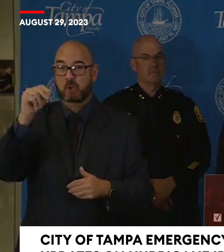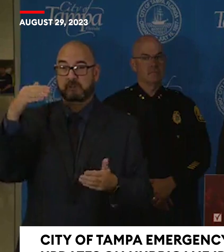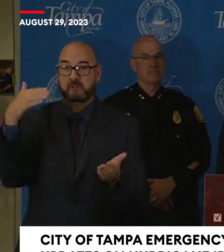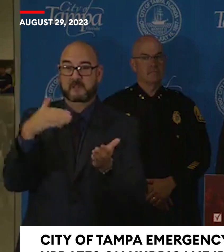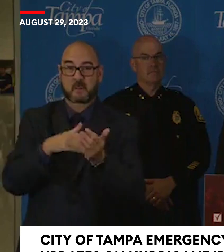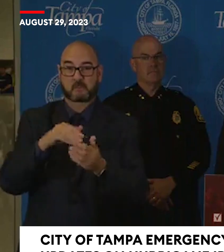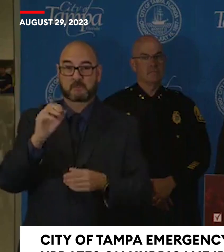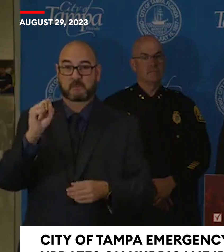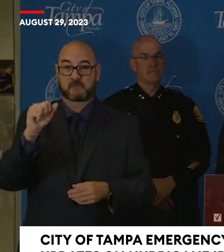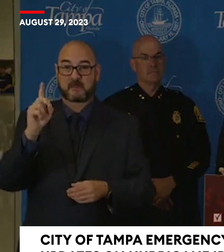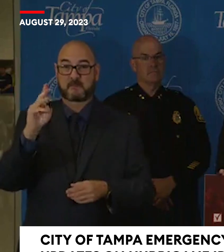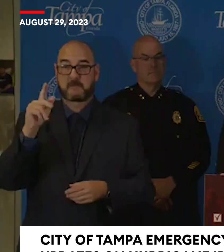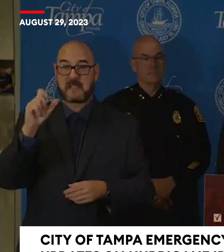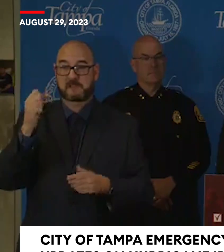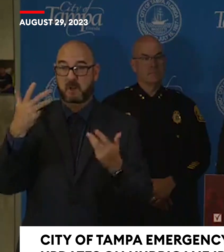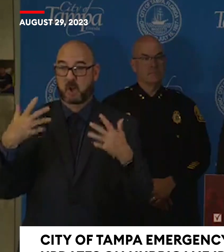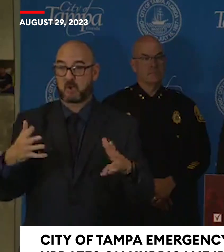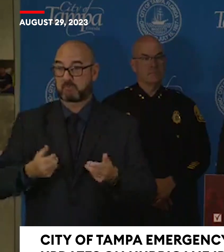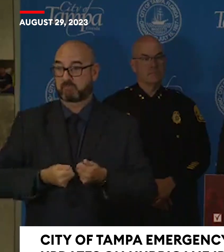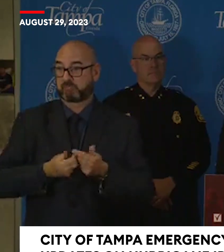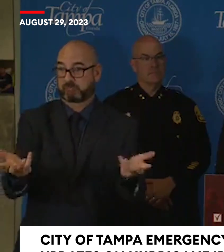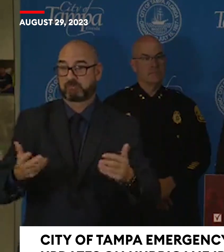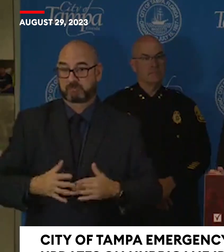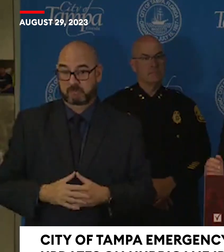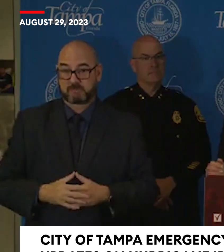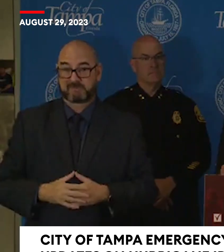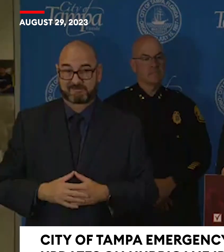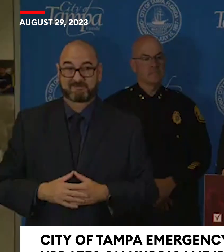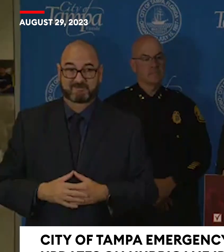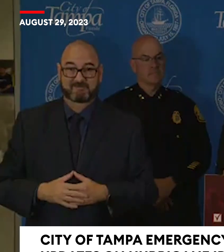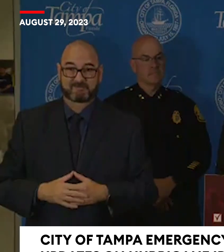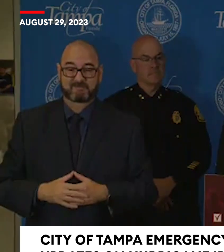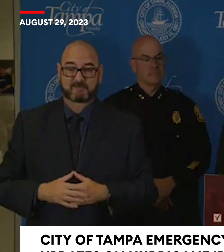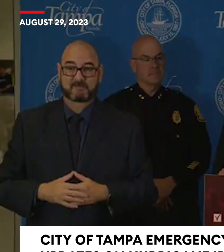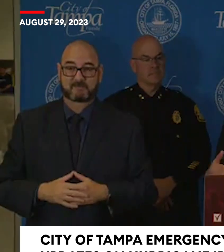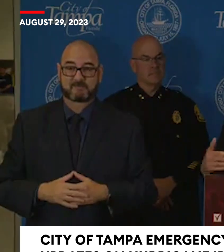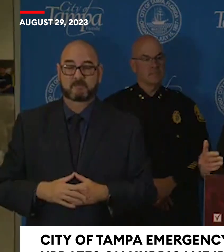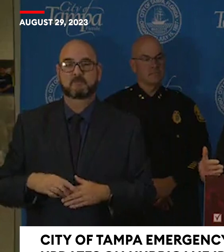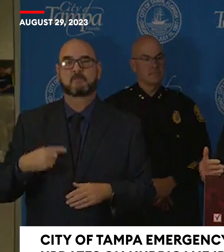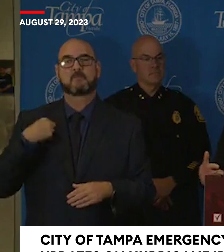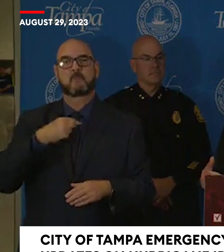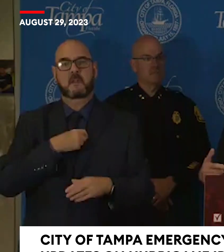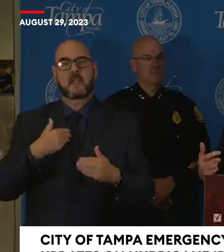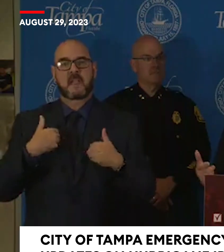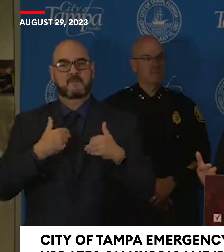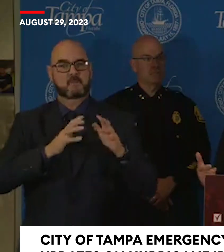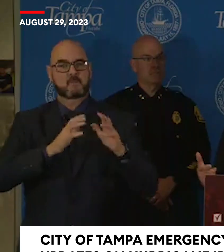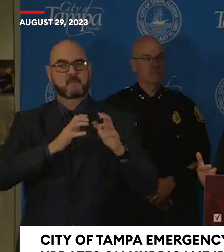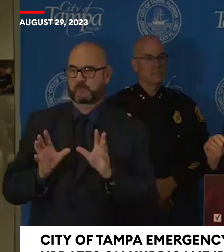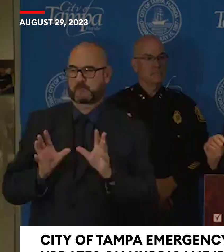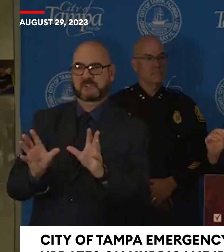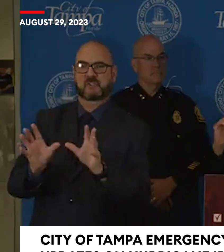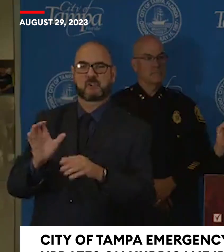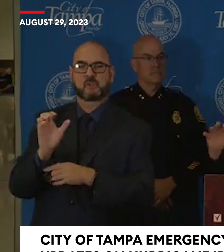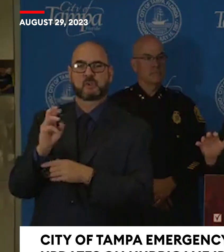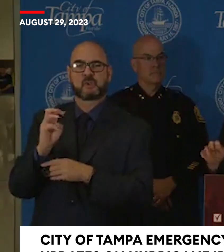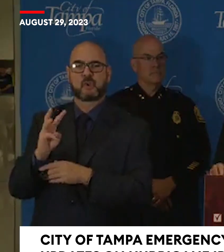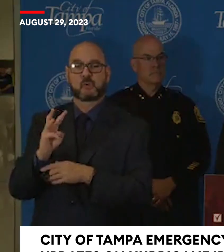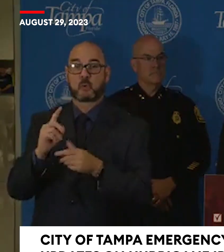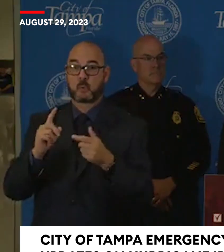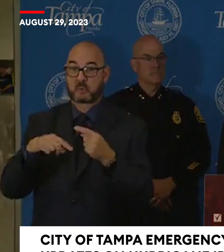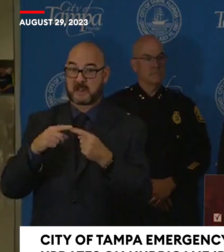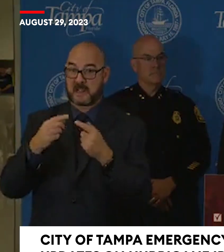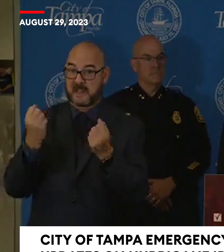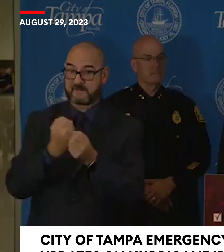community over the past few days. We have our push crews out. After the storm, they'll get out with drones to